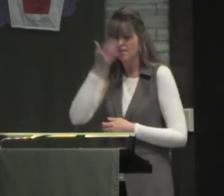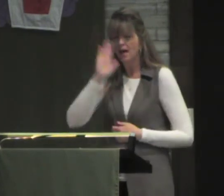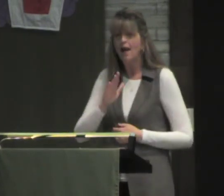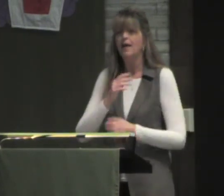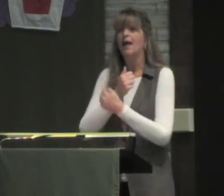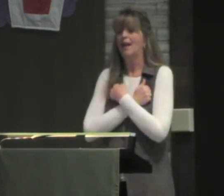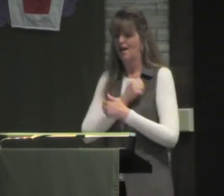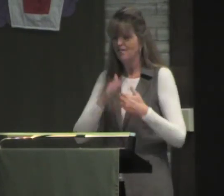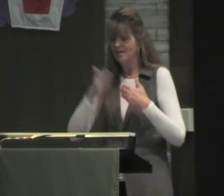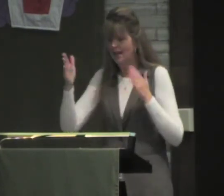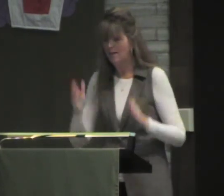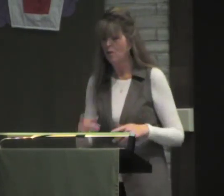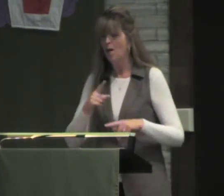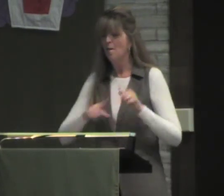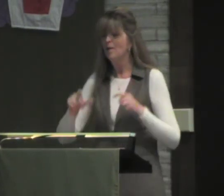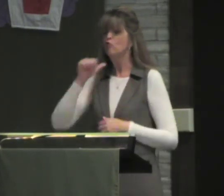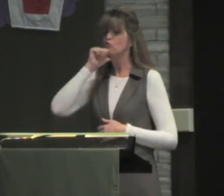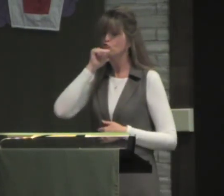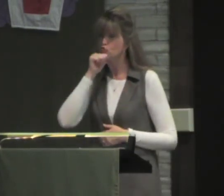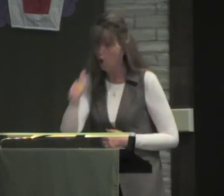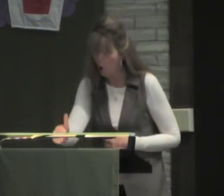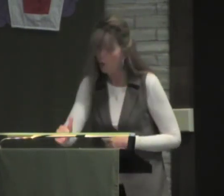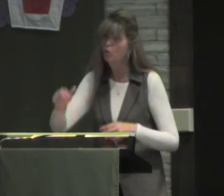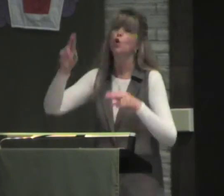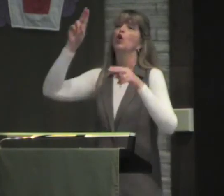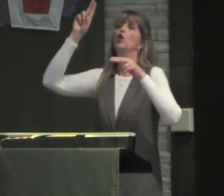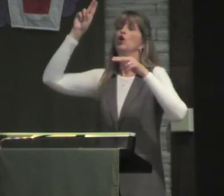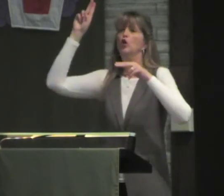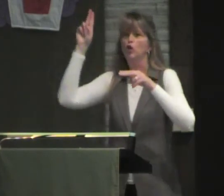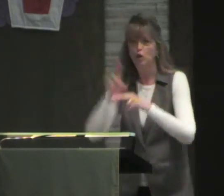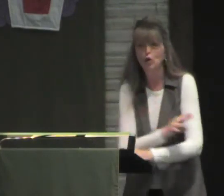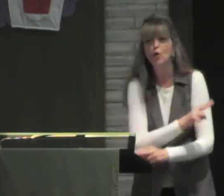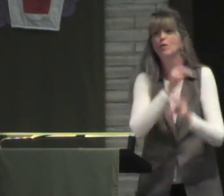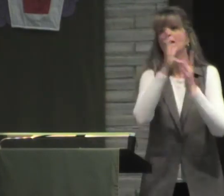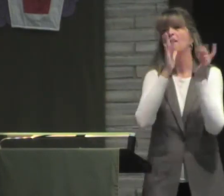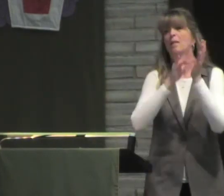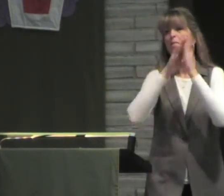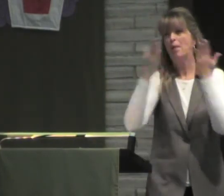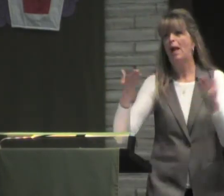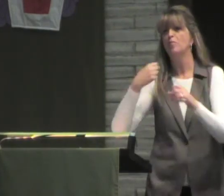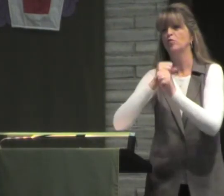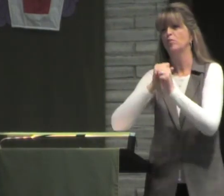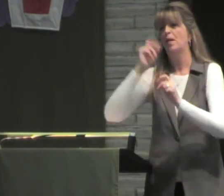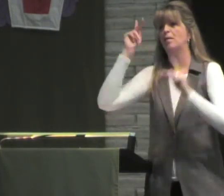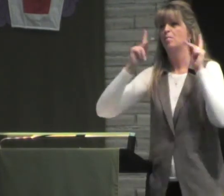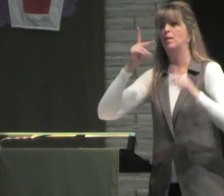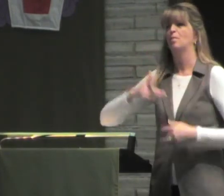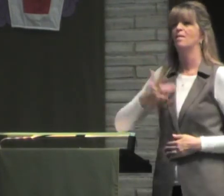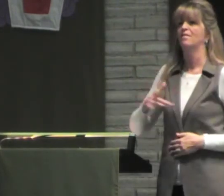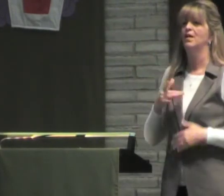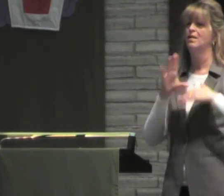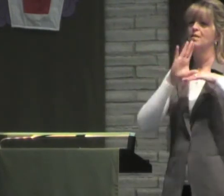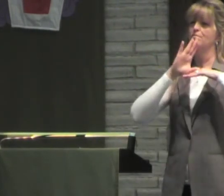Try to understand God. Try to understand how to live right. Love God.